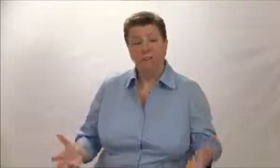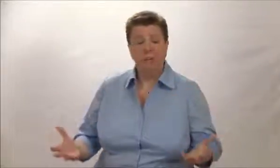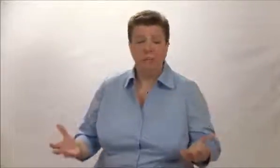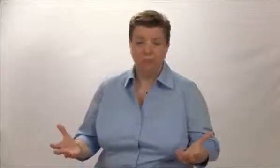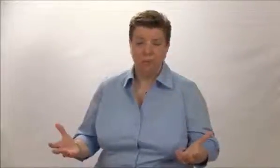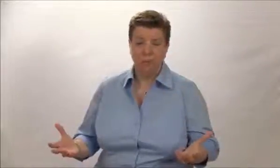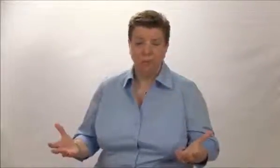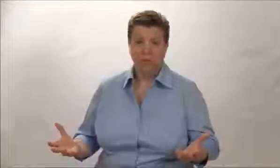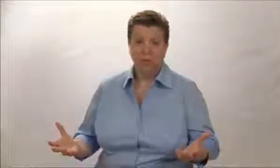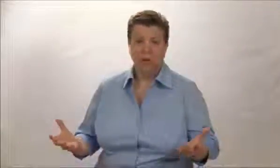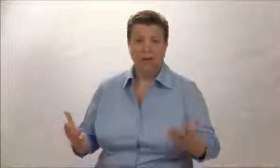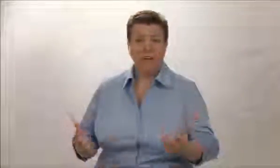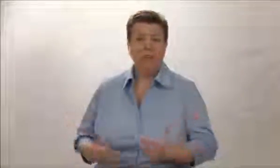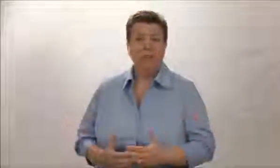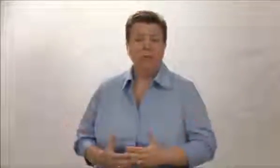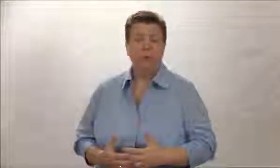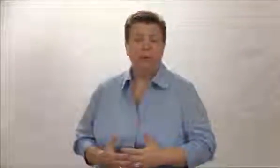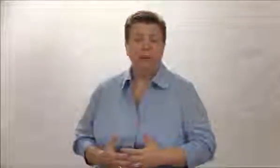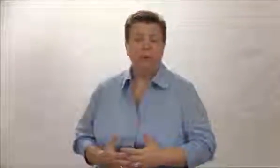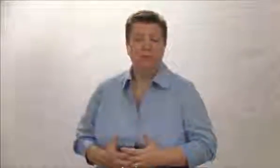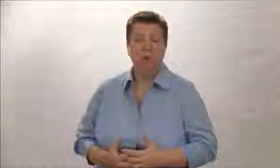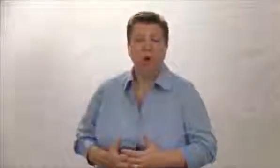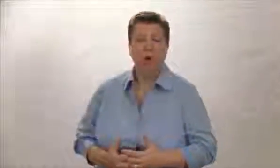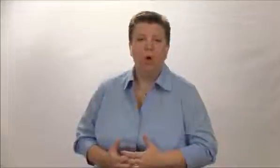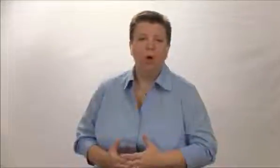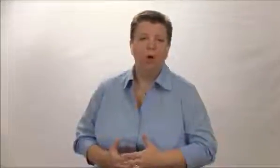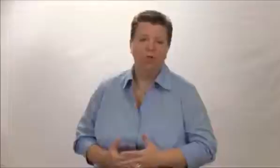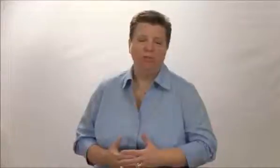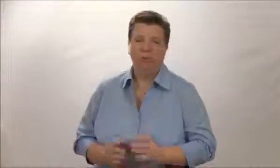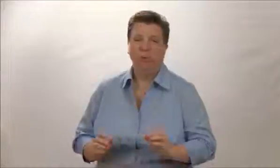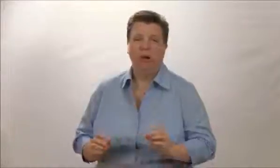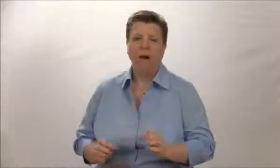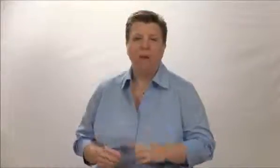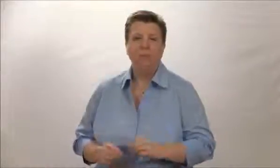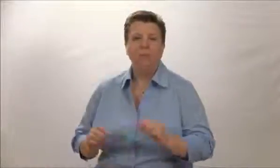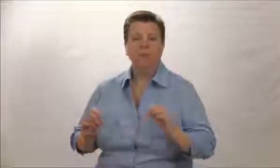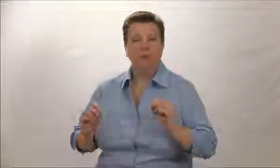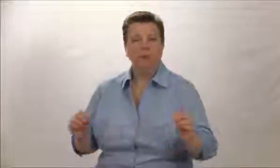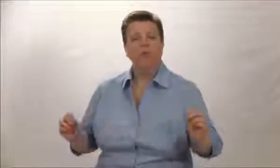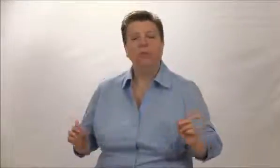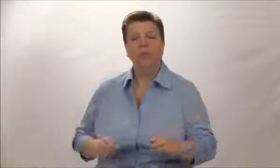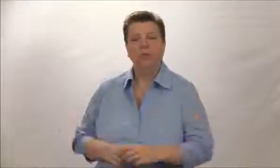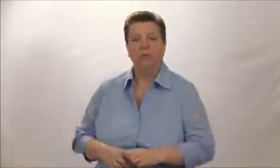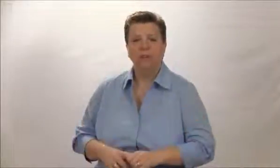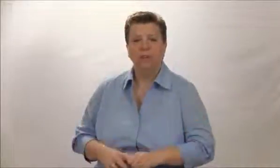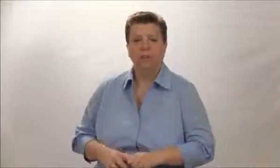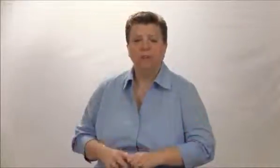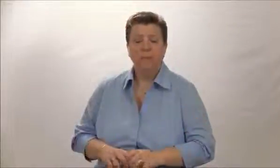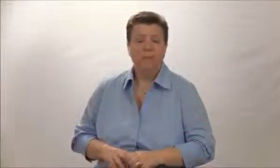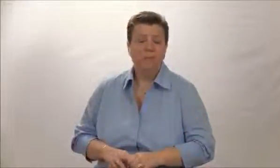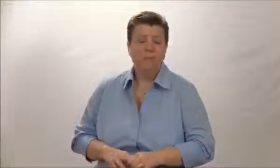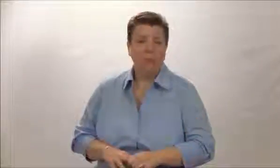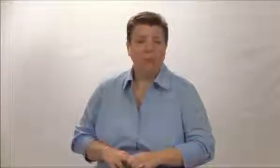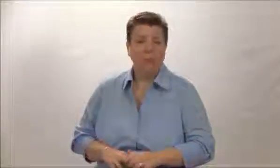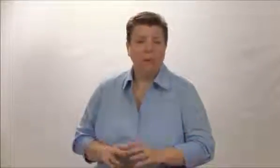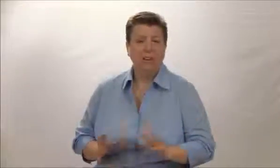hearing from you? I have a mentor who I hear from almost, not quite, but over the course of a year it ends up being, like,